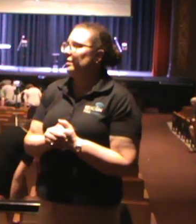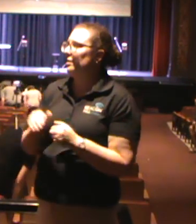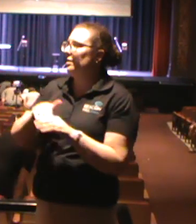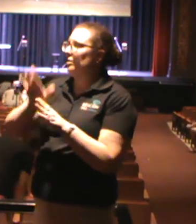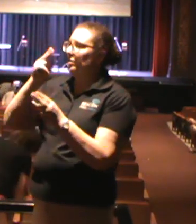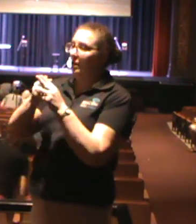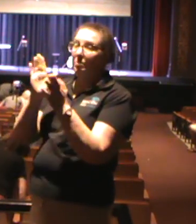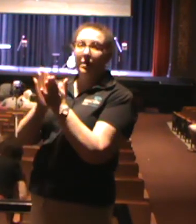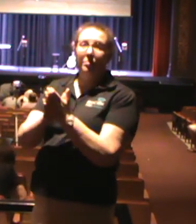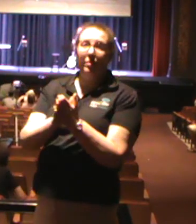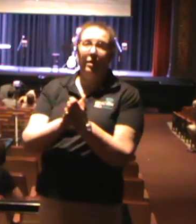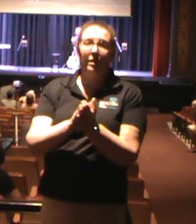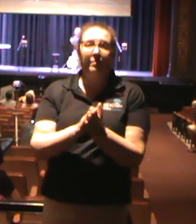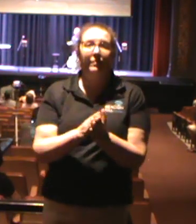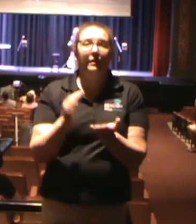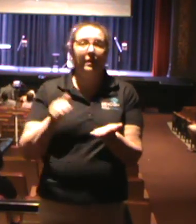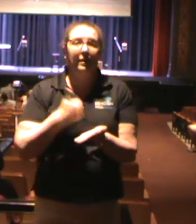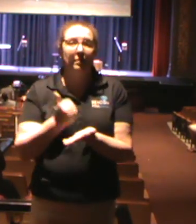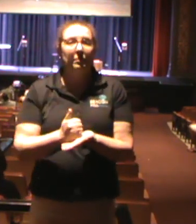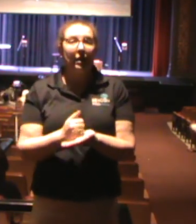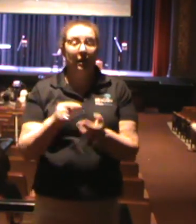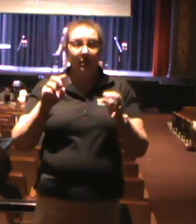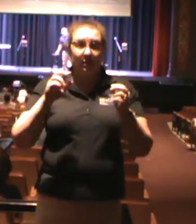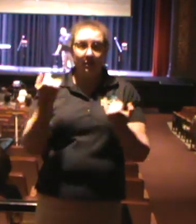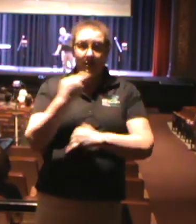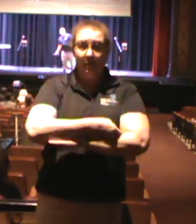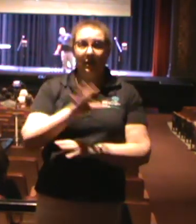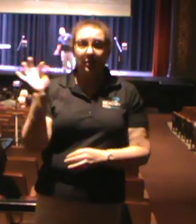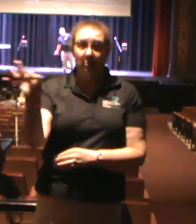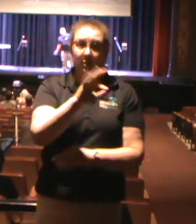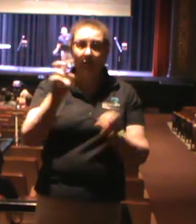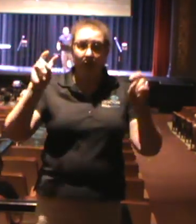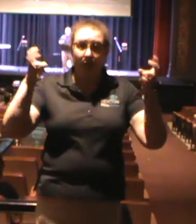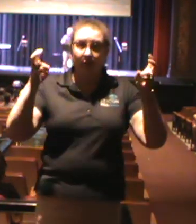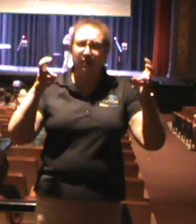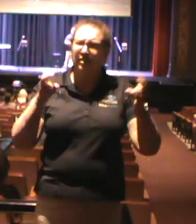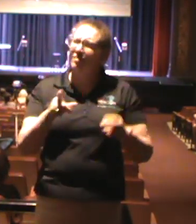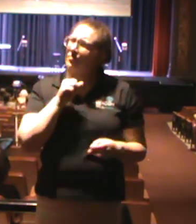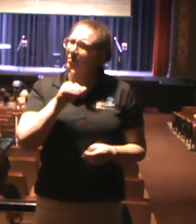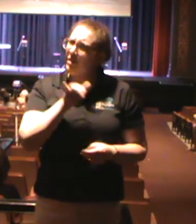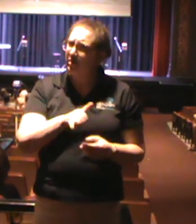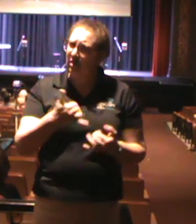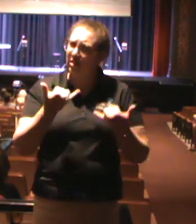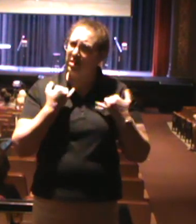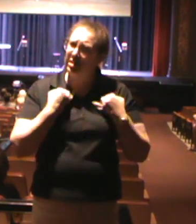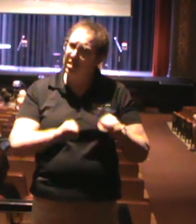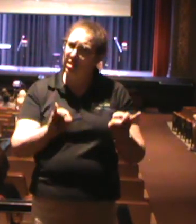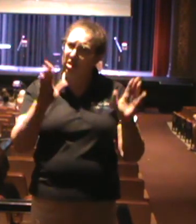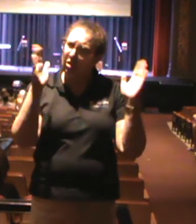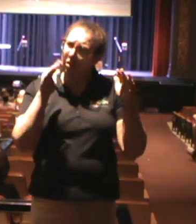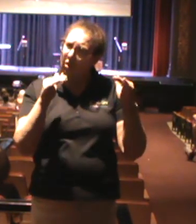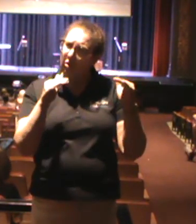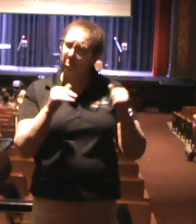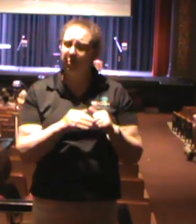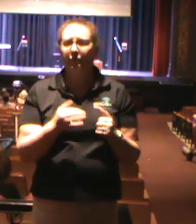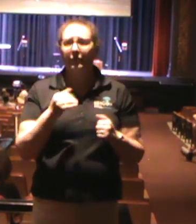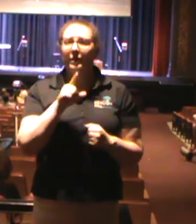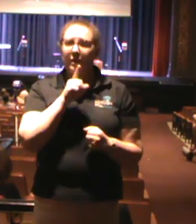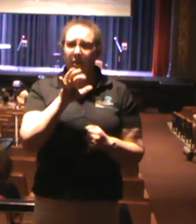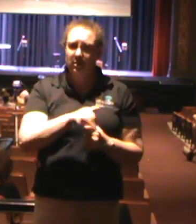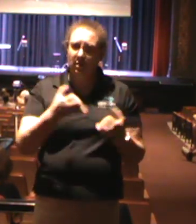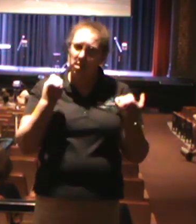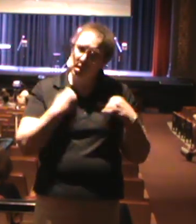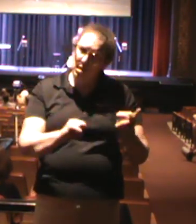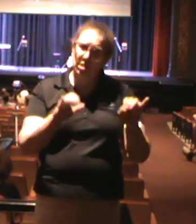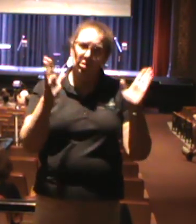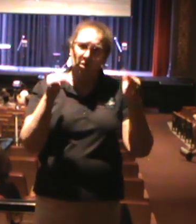message, Is There Still Hope? Is There Still Hope? I mentioned that this is a tough passage. As we started going